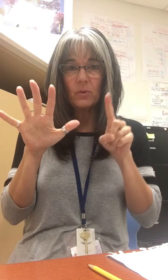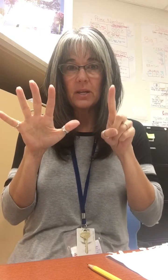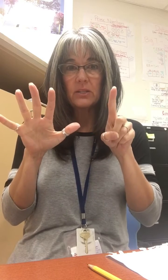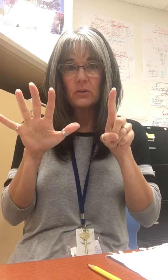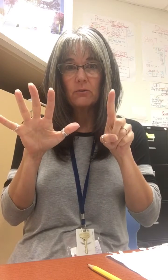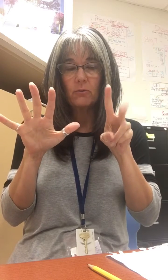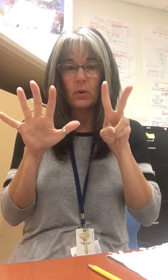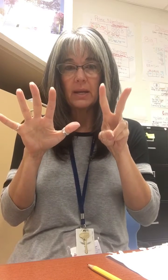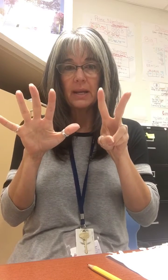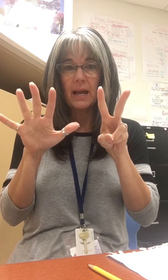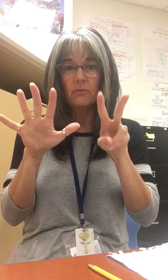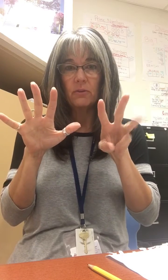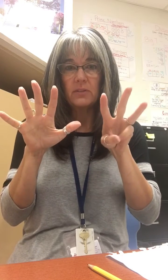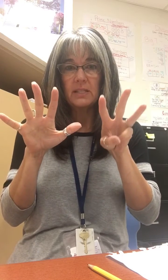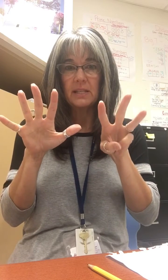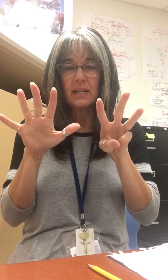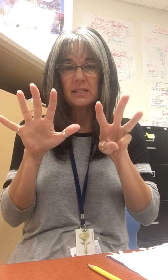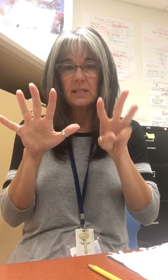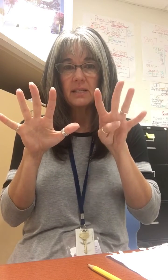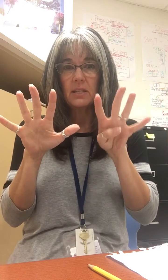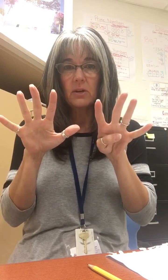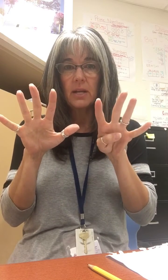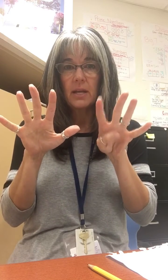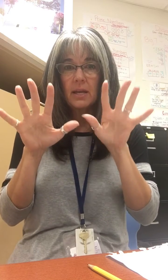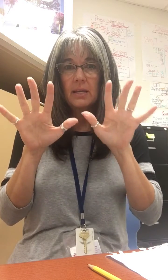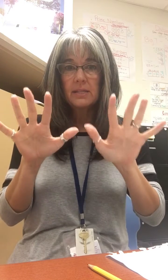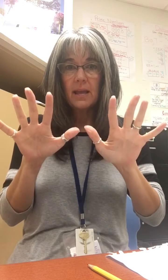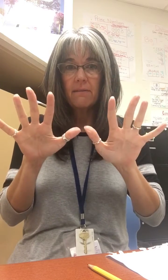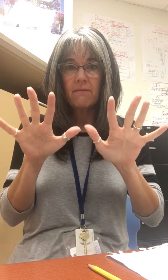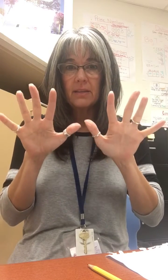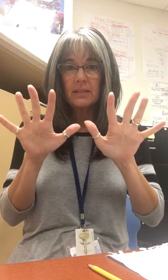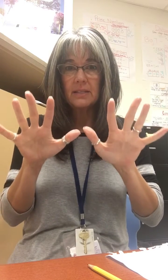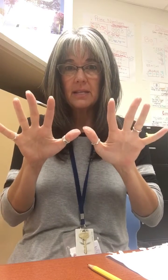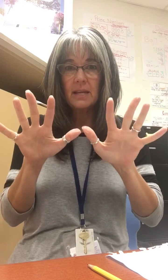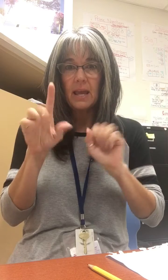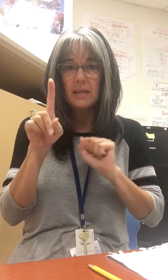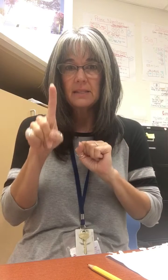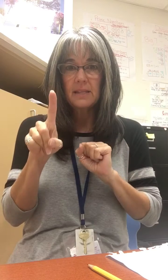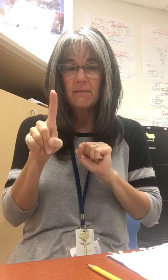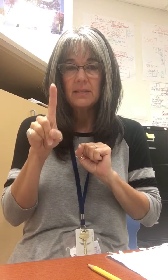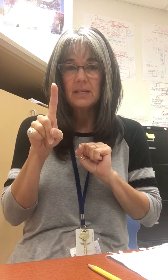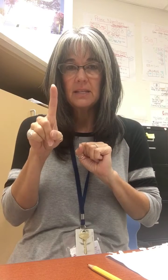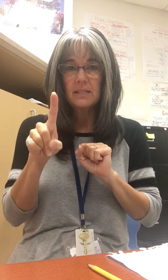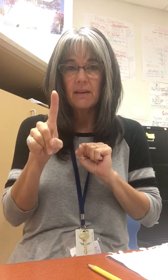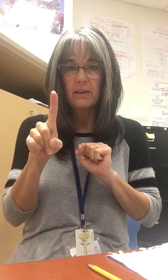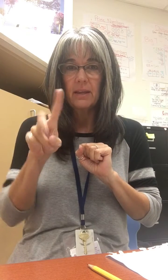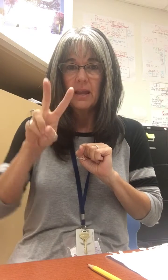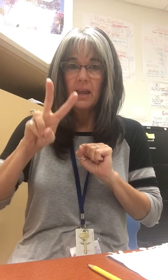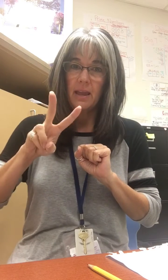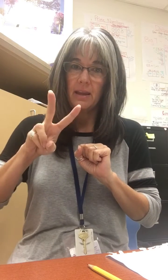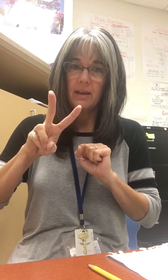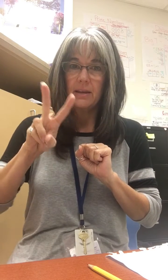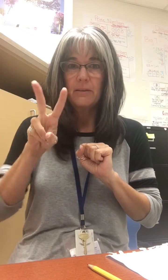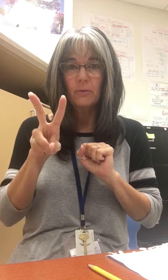42, 49, 56, and 63, 70, and 77, 84.